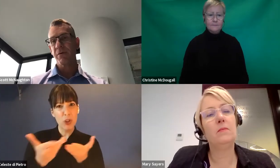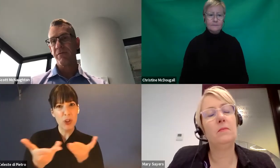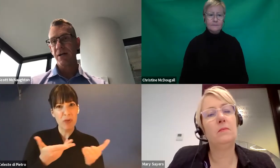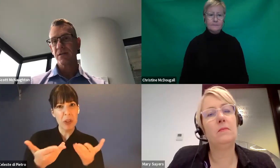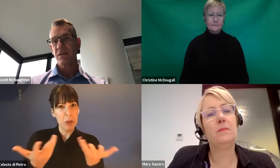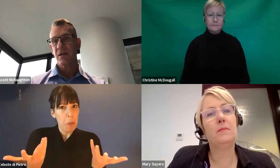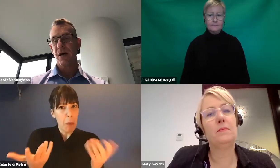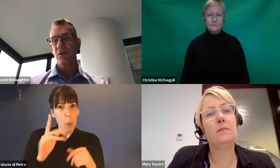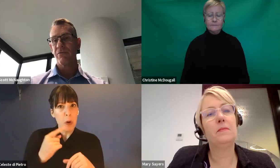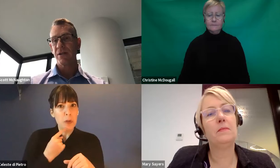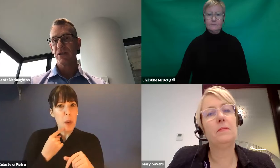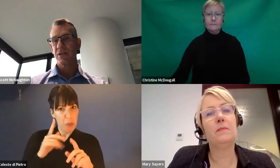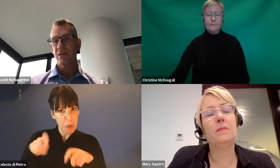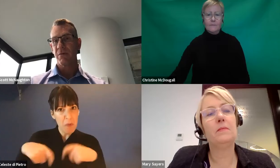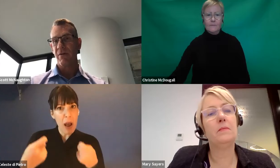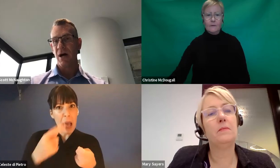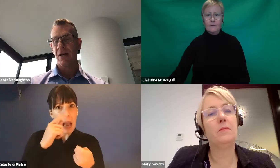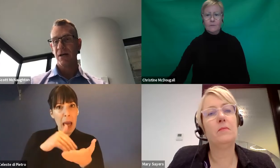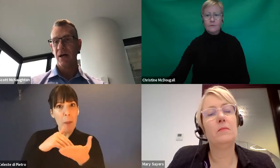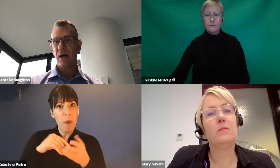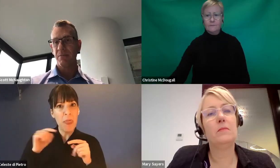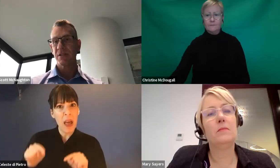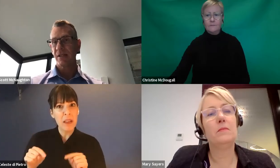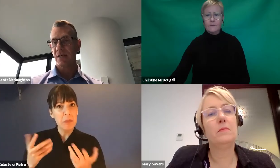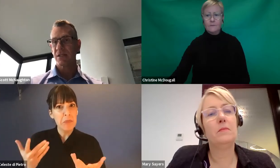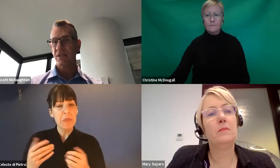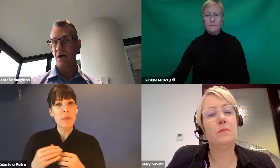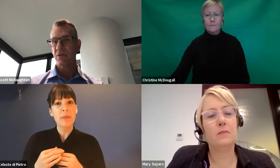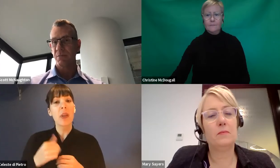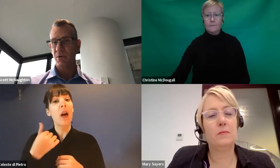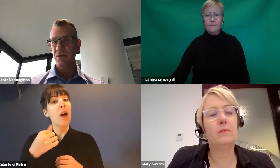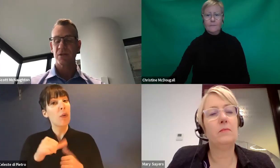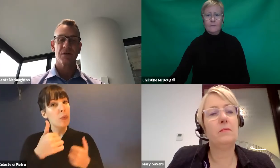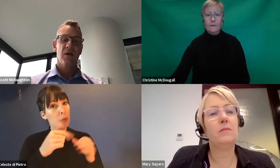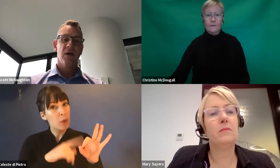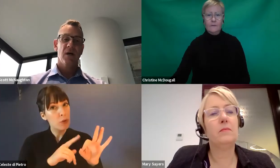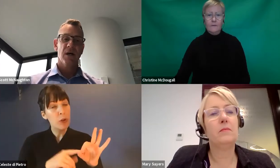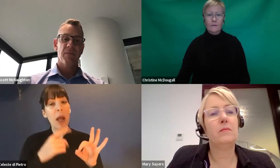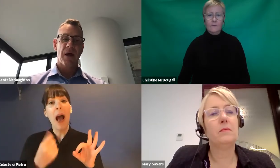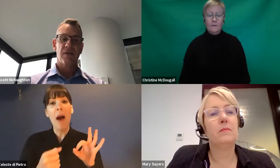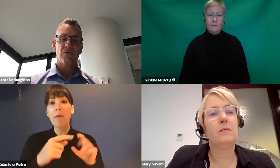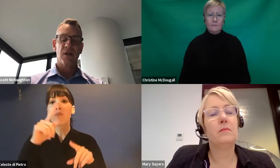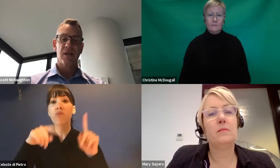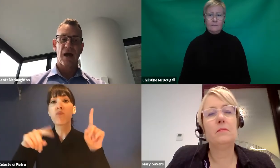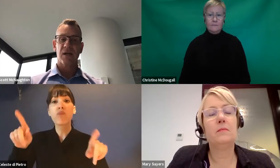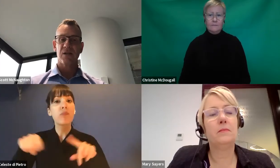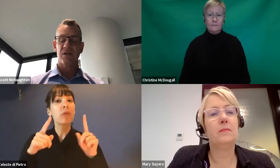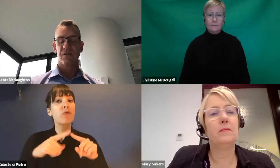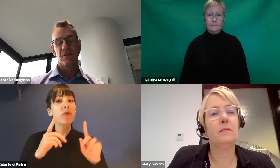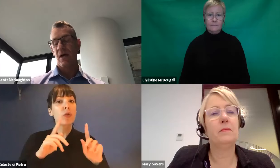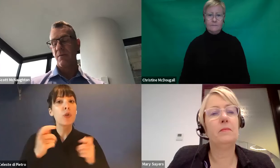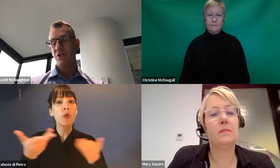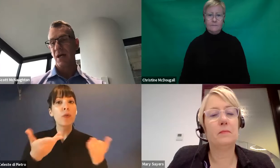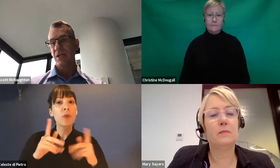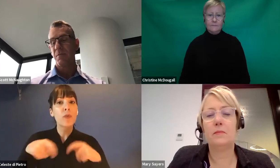range of providers who are registered to provide SLEDS type supports. And really that can